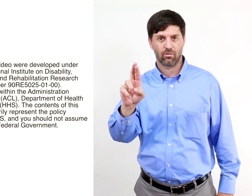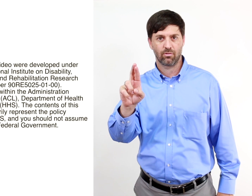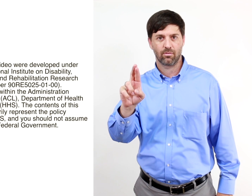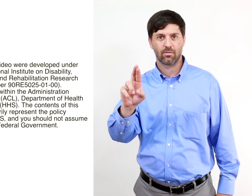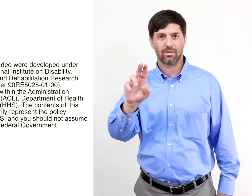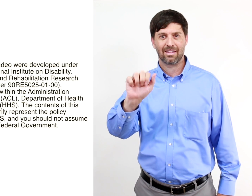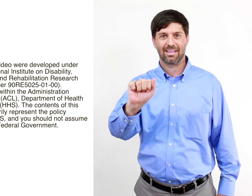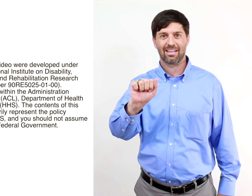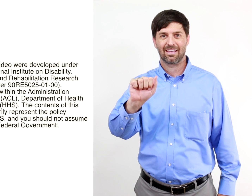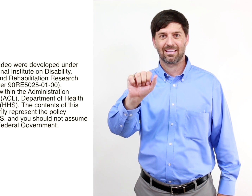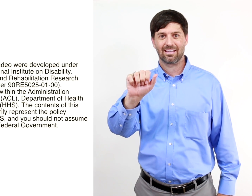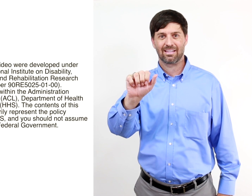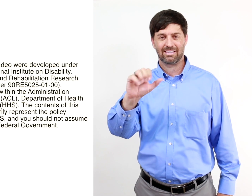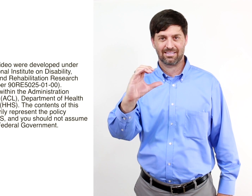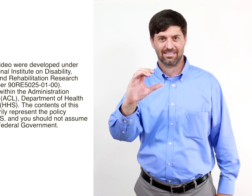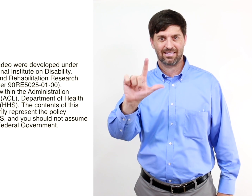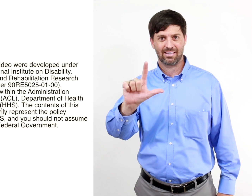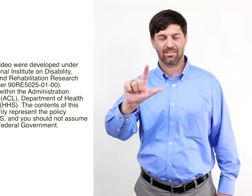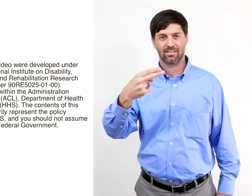should not assume endorsement by the federal government.